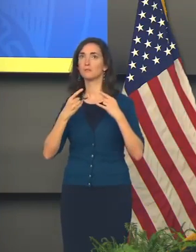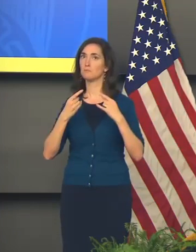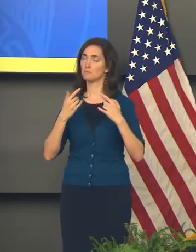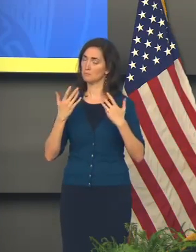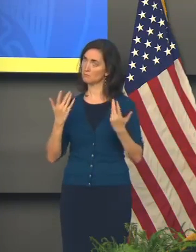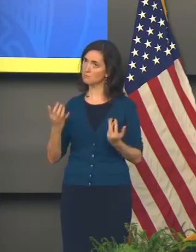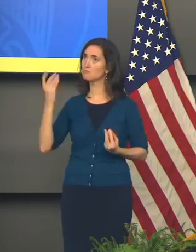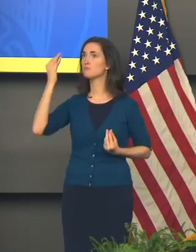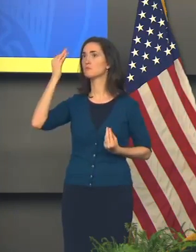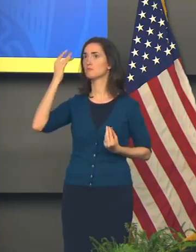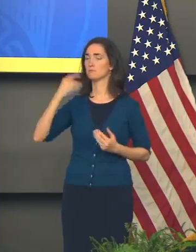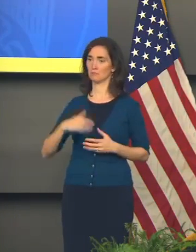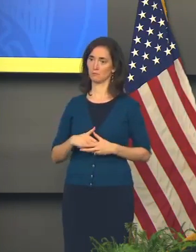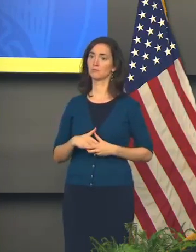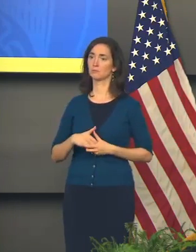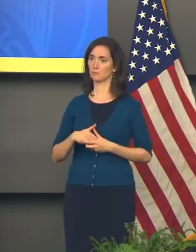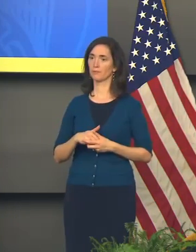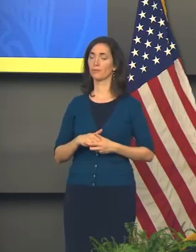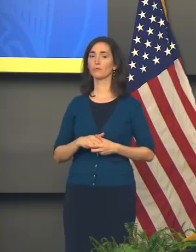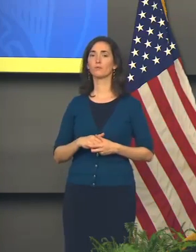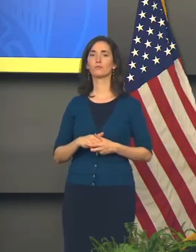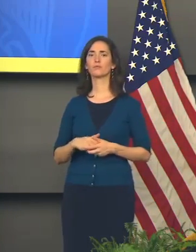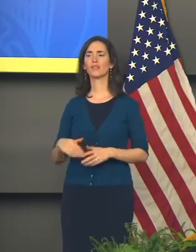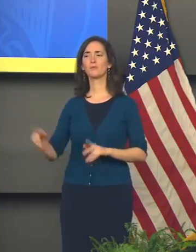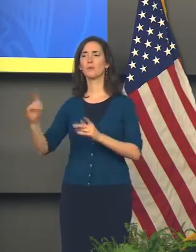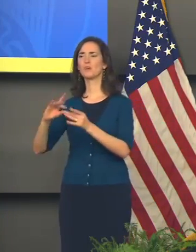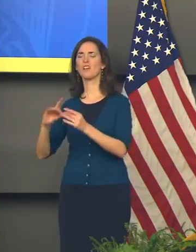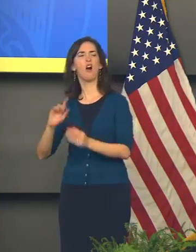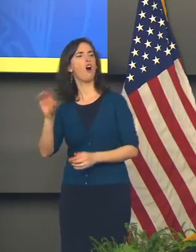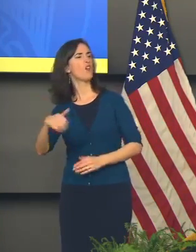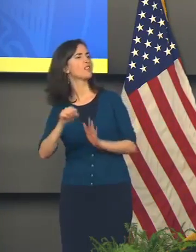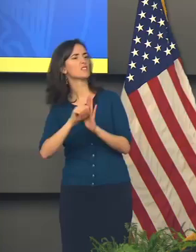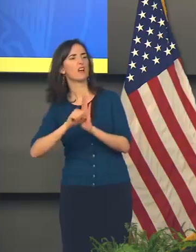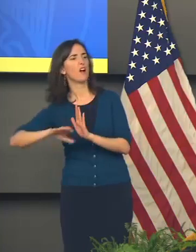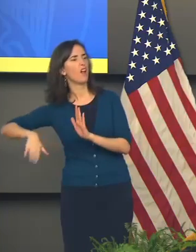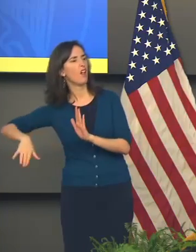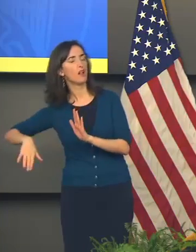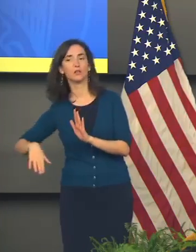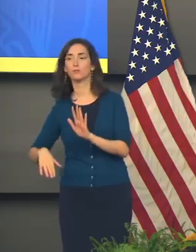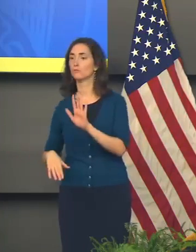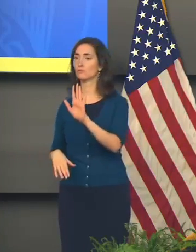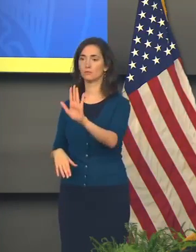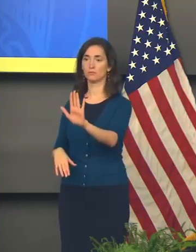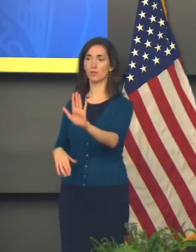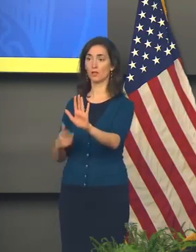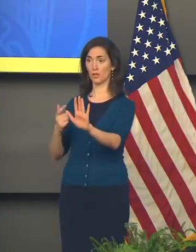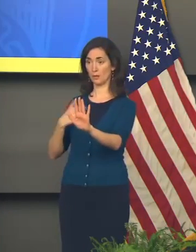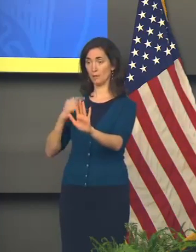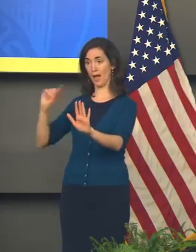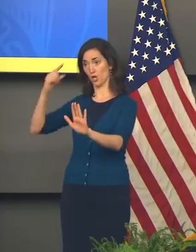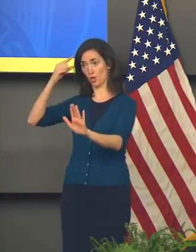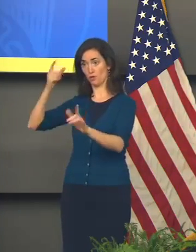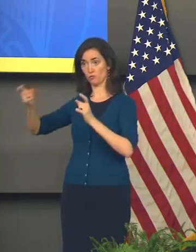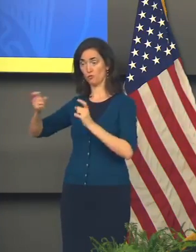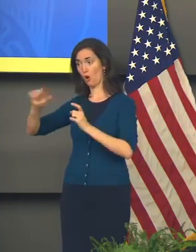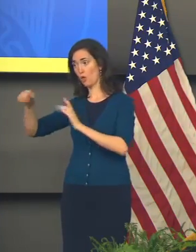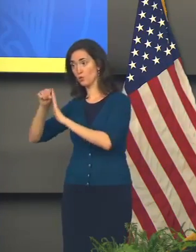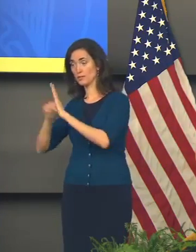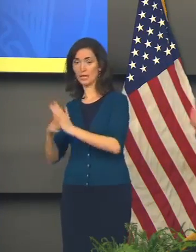And one of the things I hear is, well, this other state isn't doing that. Well, first of I'm not the governor of any of the other states.